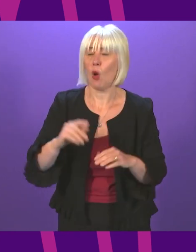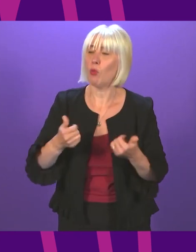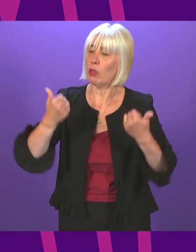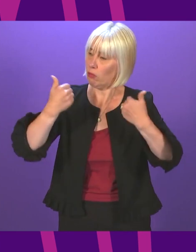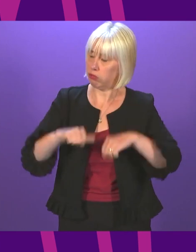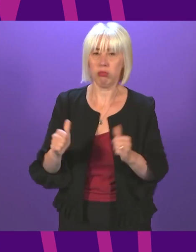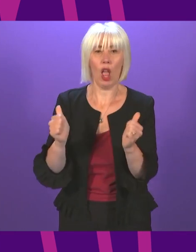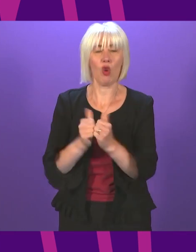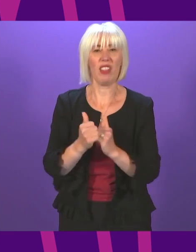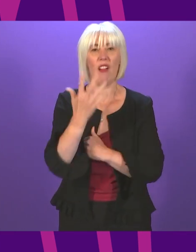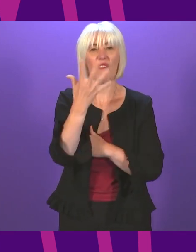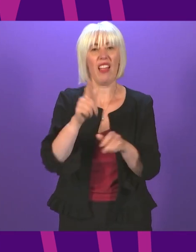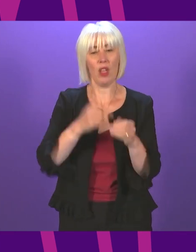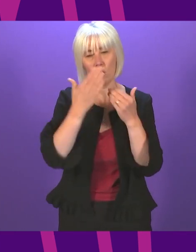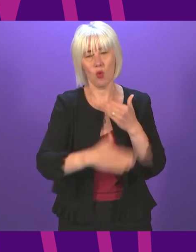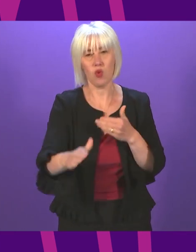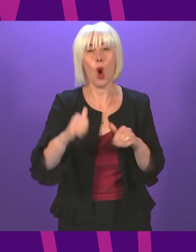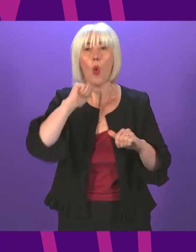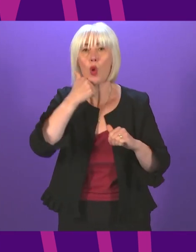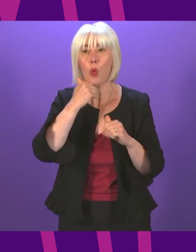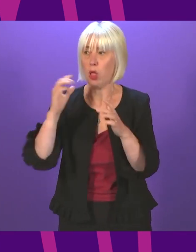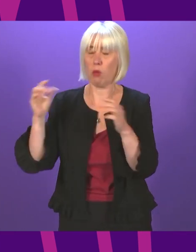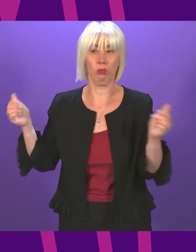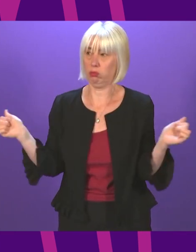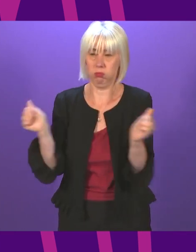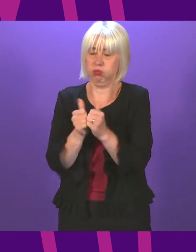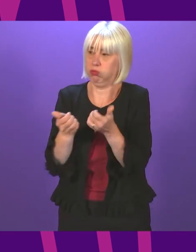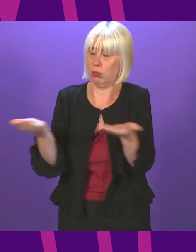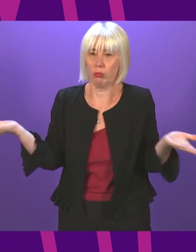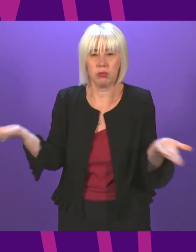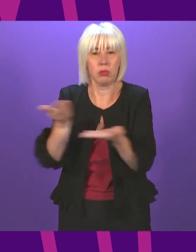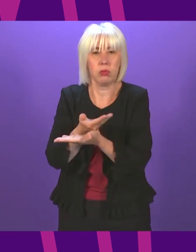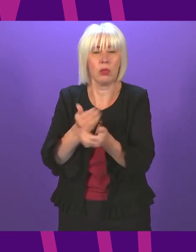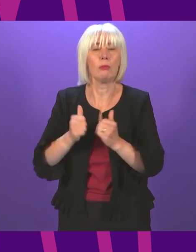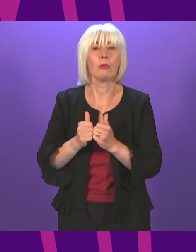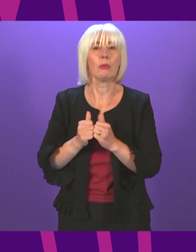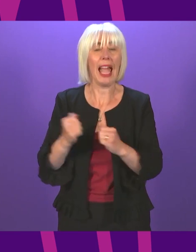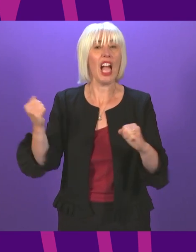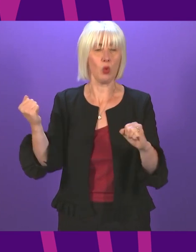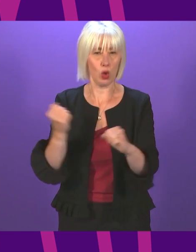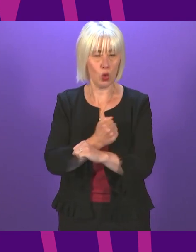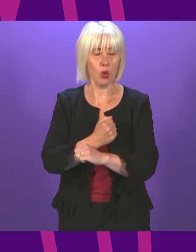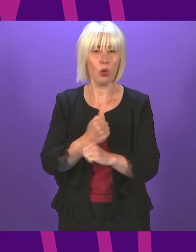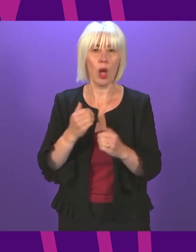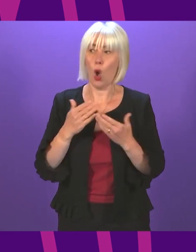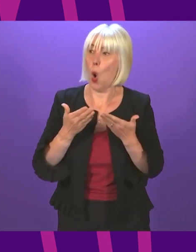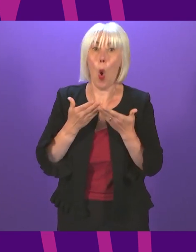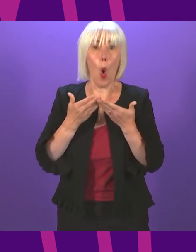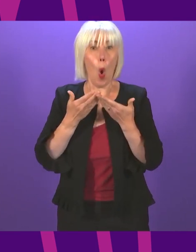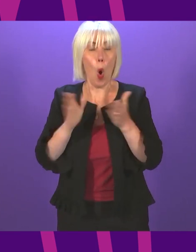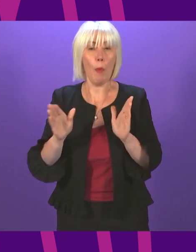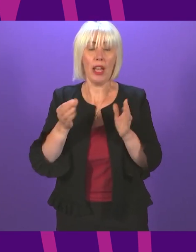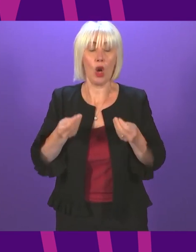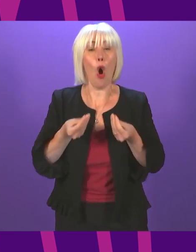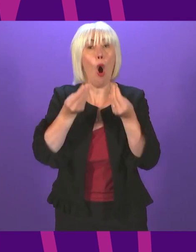together to build it. As we do so, I make an open and sincere offer to work